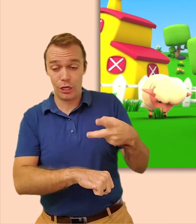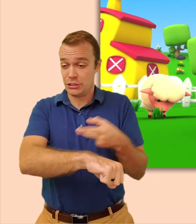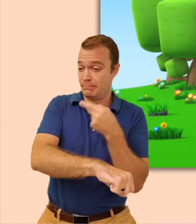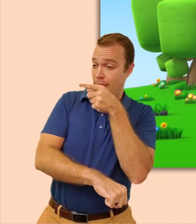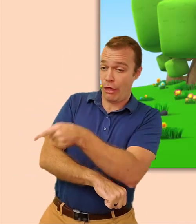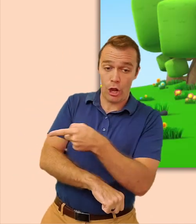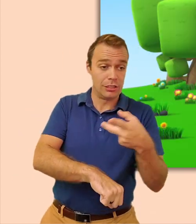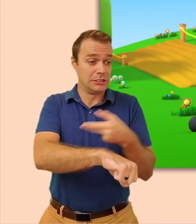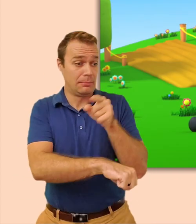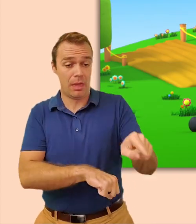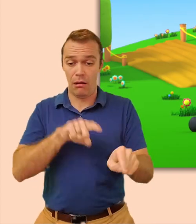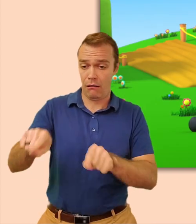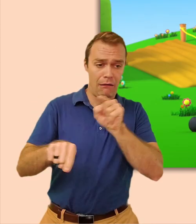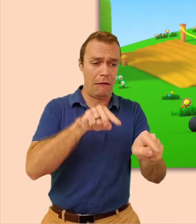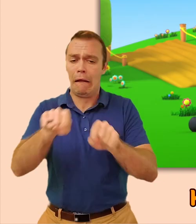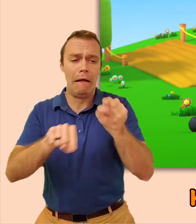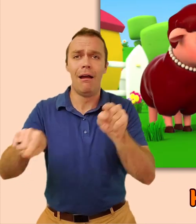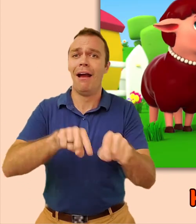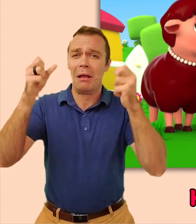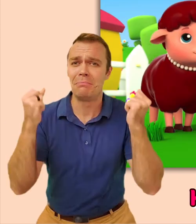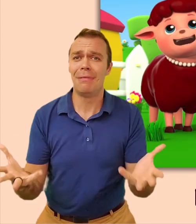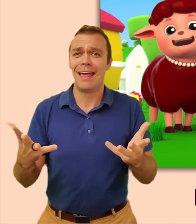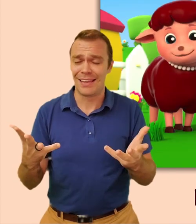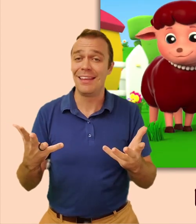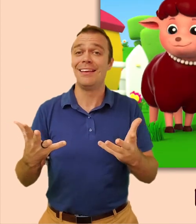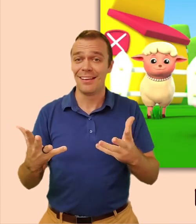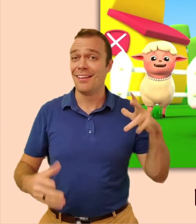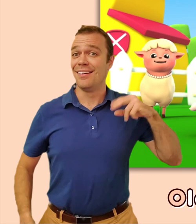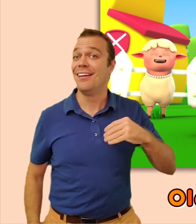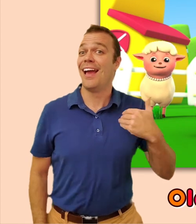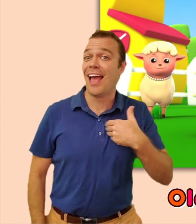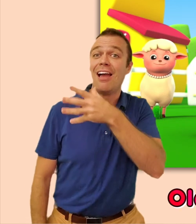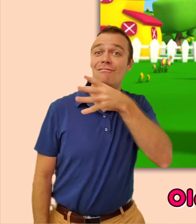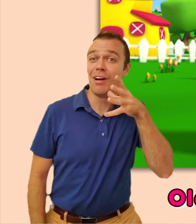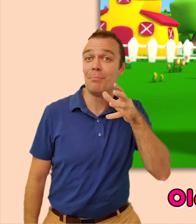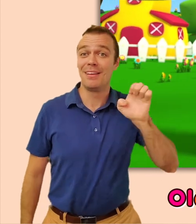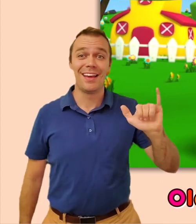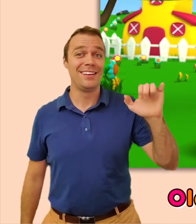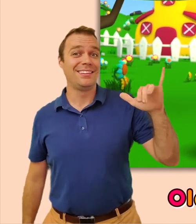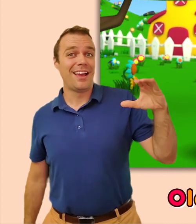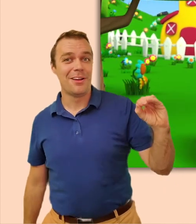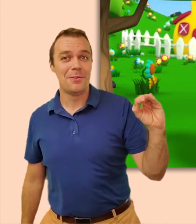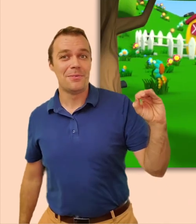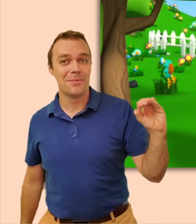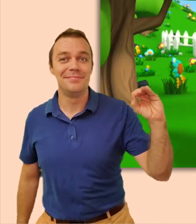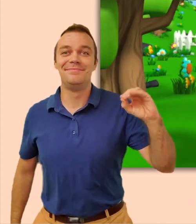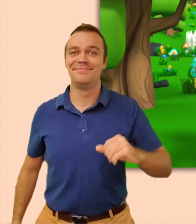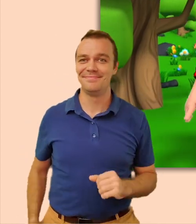With a baa baa here, baa baa there Here a baa, there a baa, everywhere a baa baa Old MacDonald had a farm, E-I-E-I